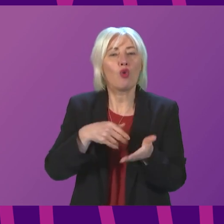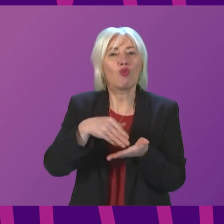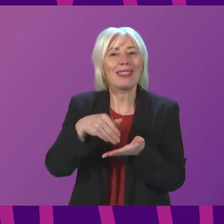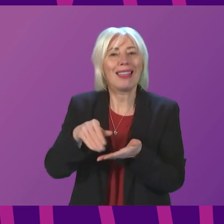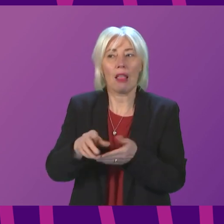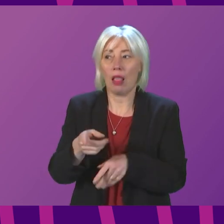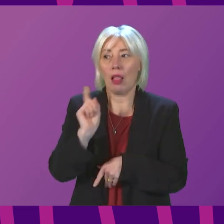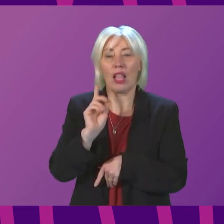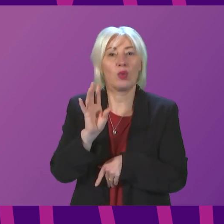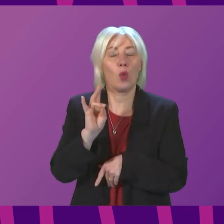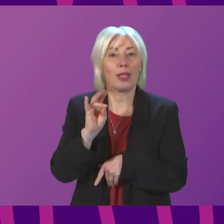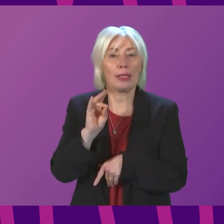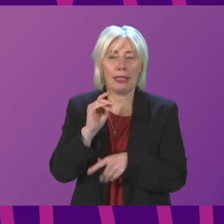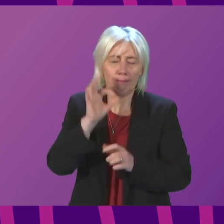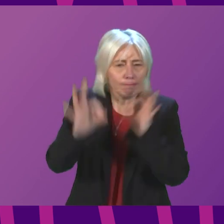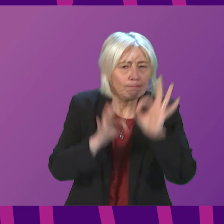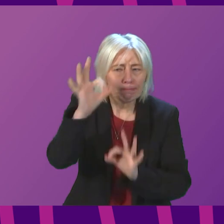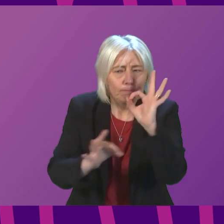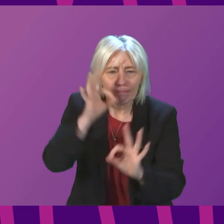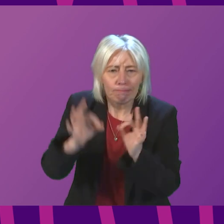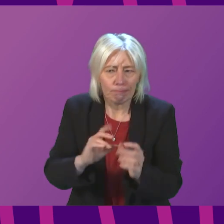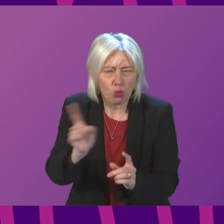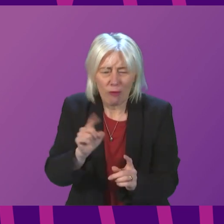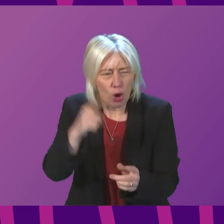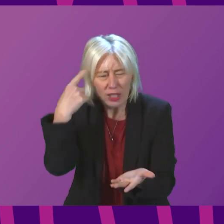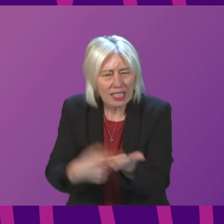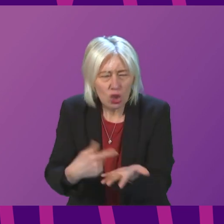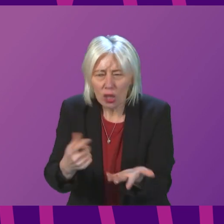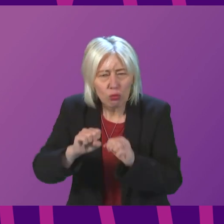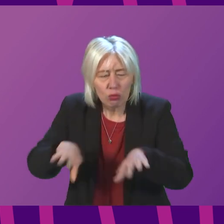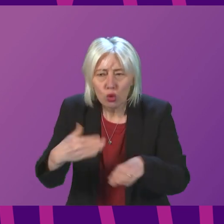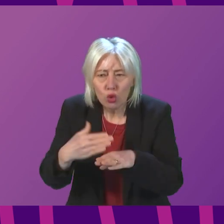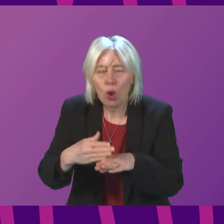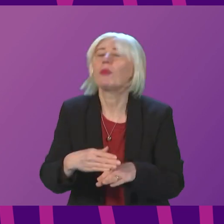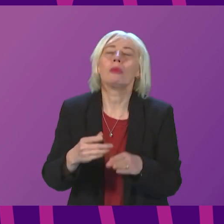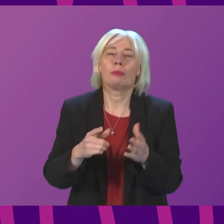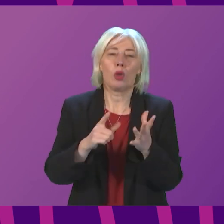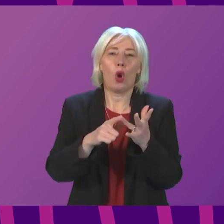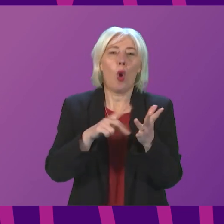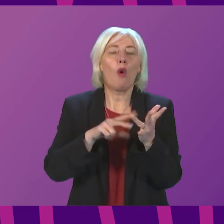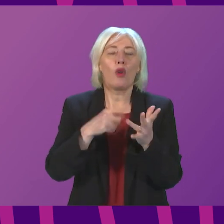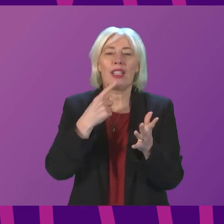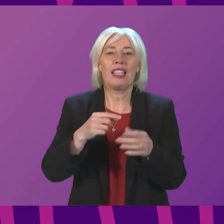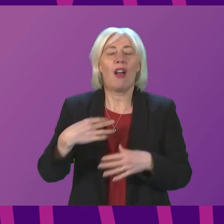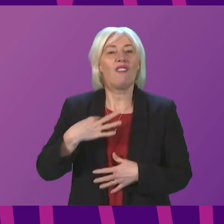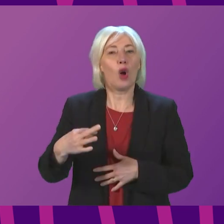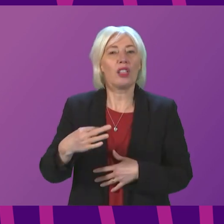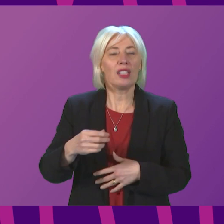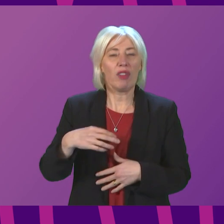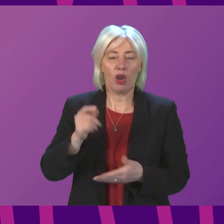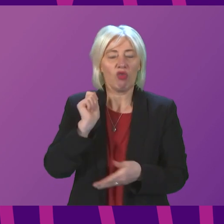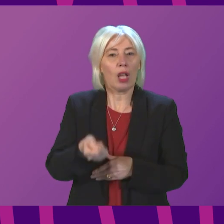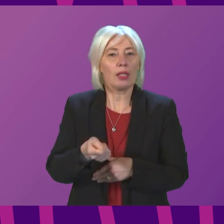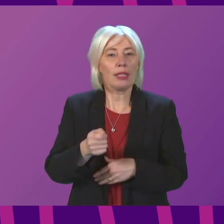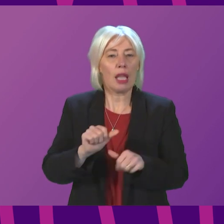exploring and interrogating the rationale behind this decision. OVO advised that the voluntary redundancy programme had not been open for